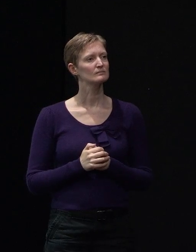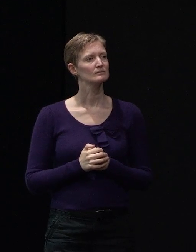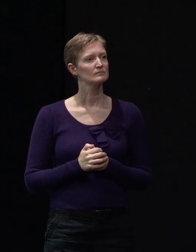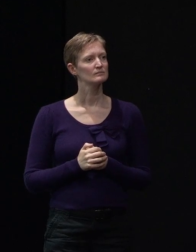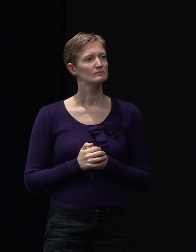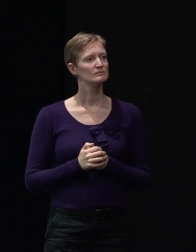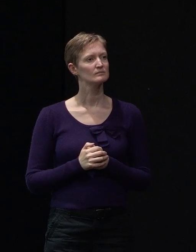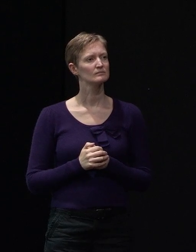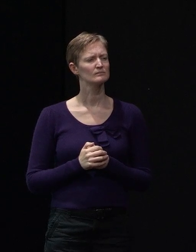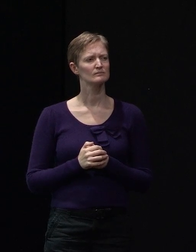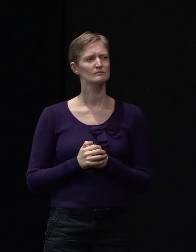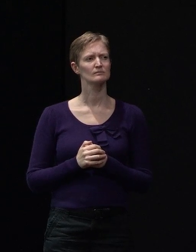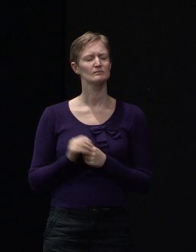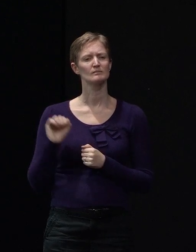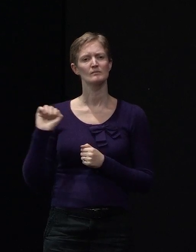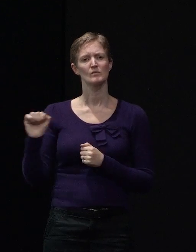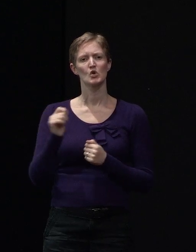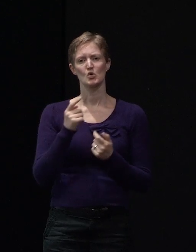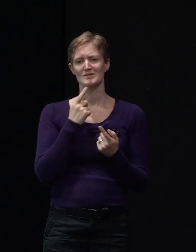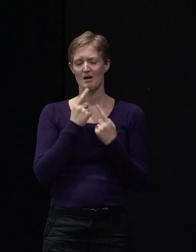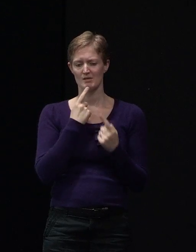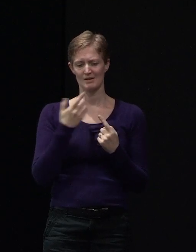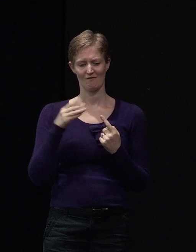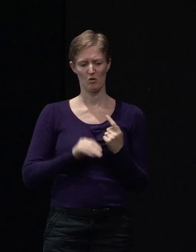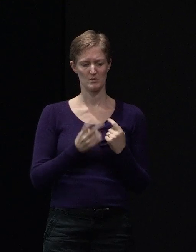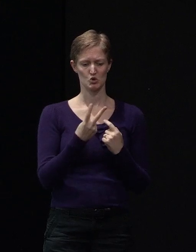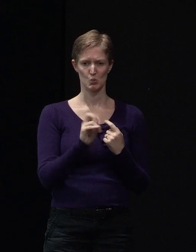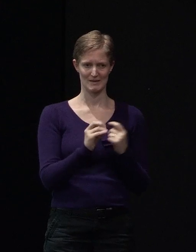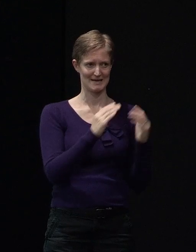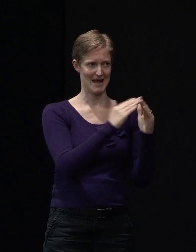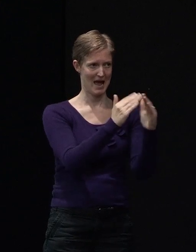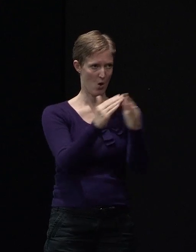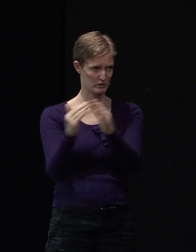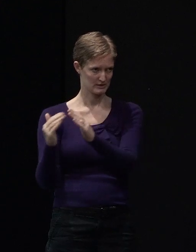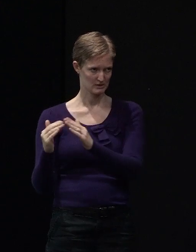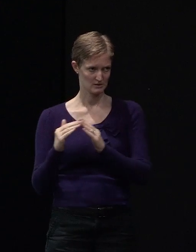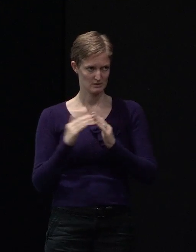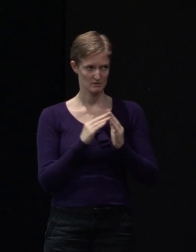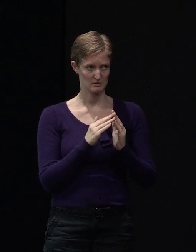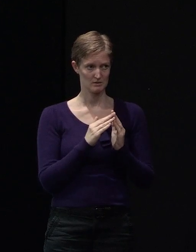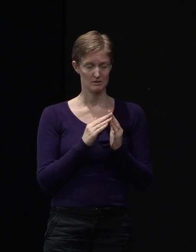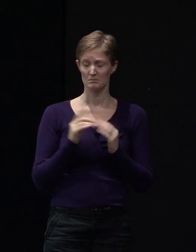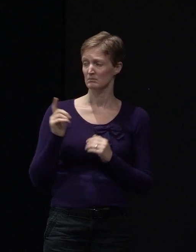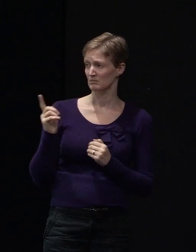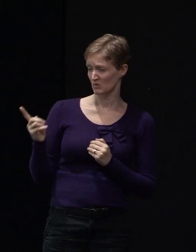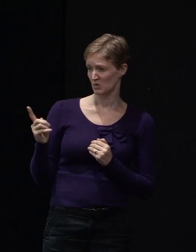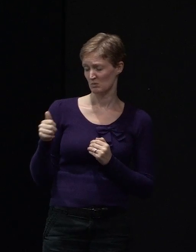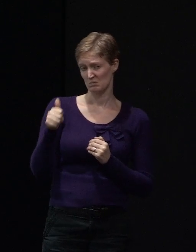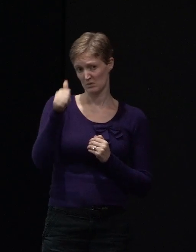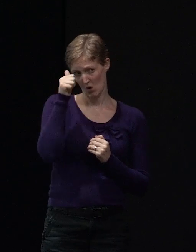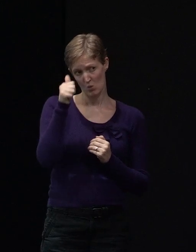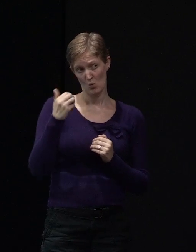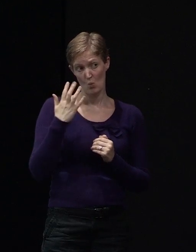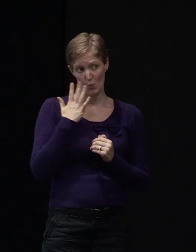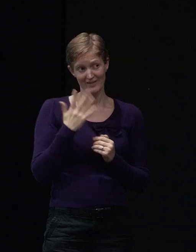As far as the data that you're collecting from the trialling of the 20 houses, first question is, is there an expected time frame or a date that